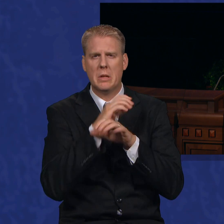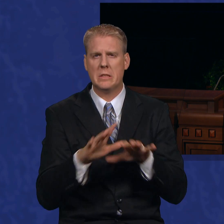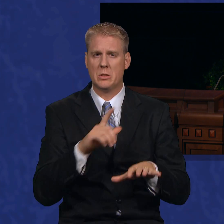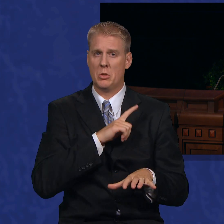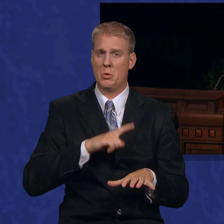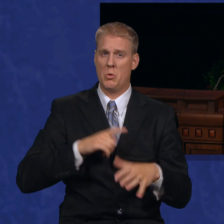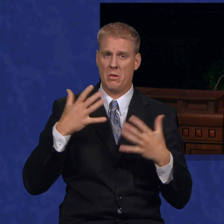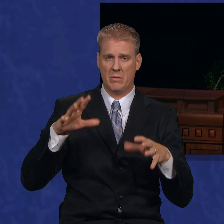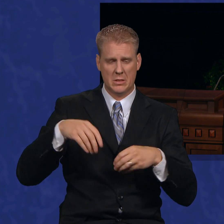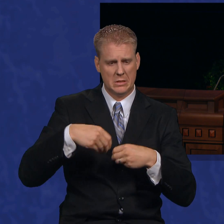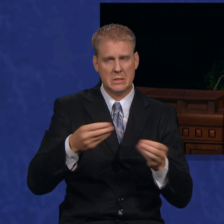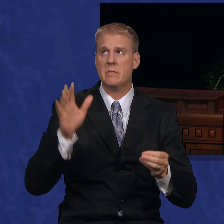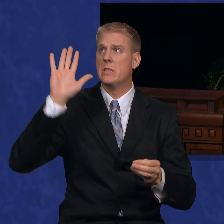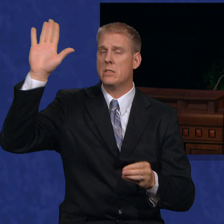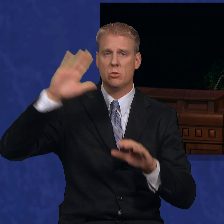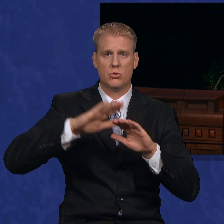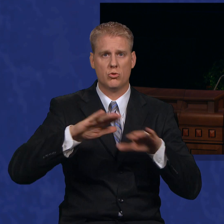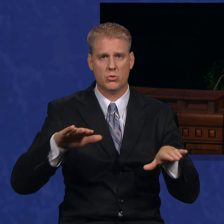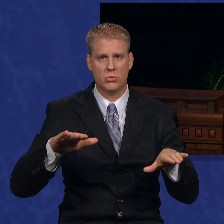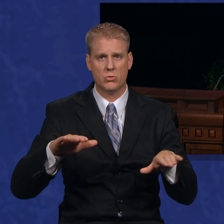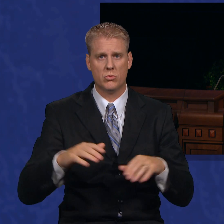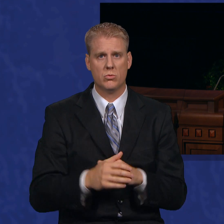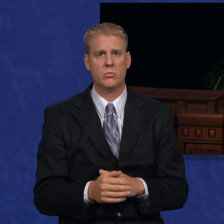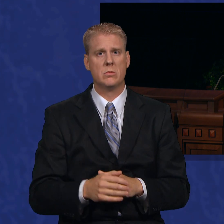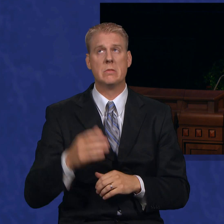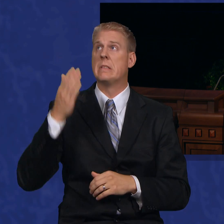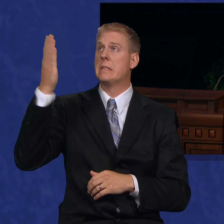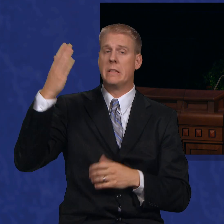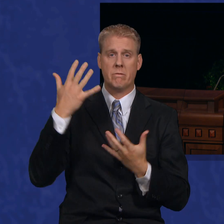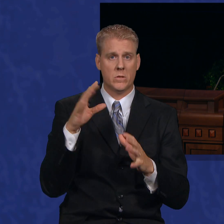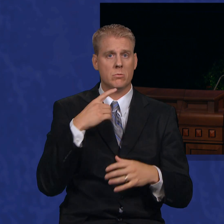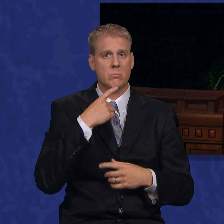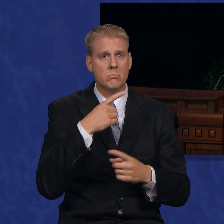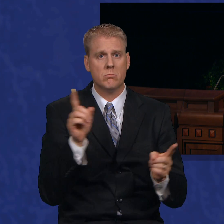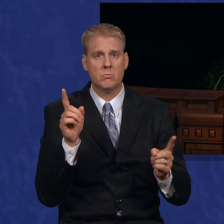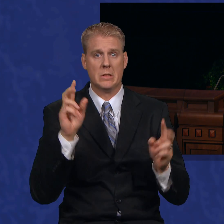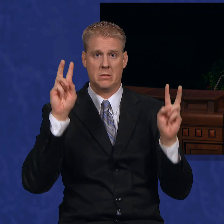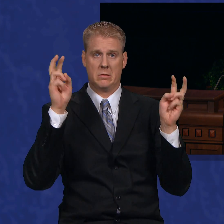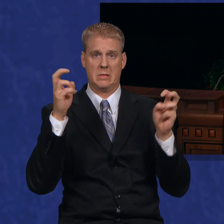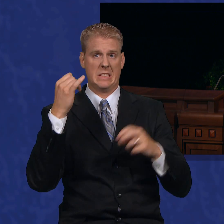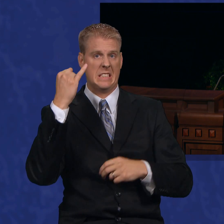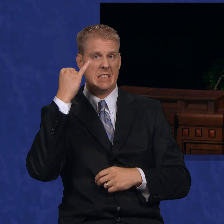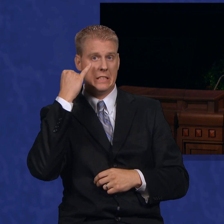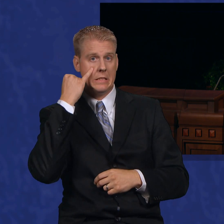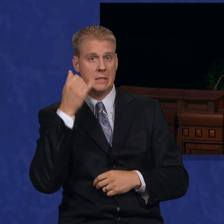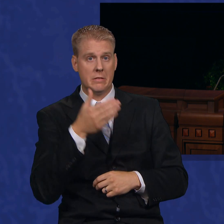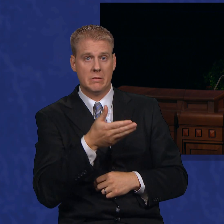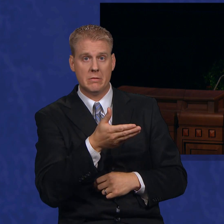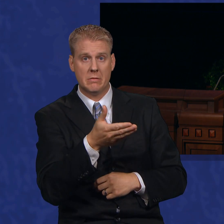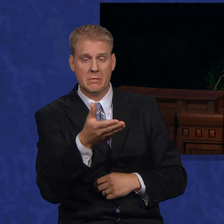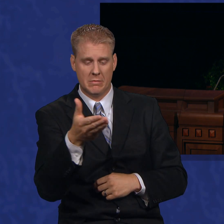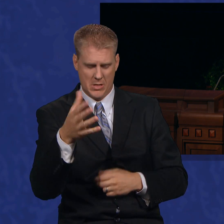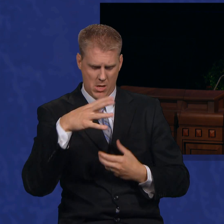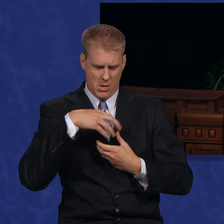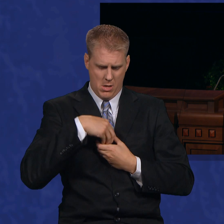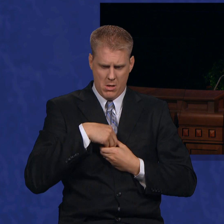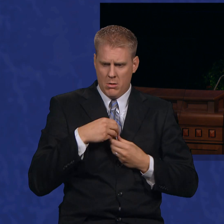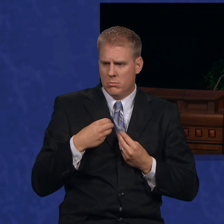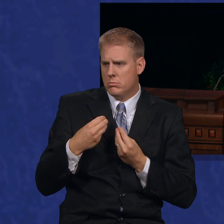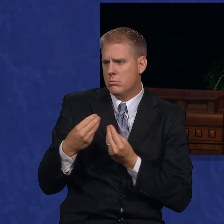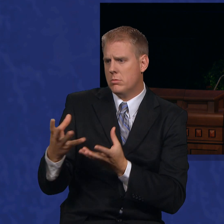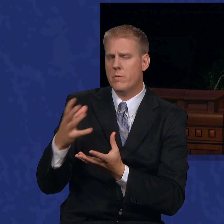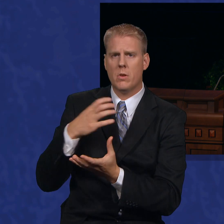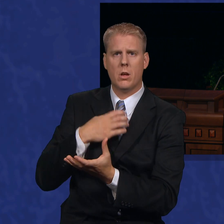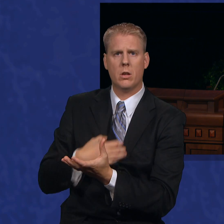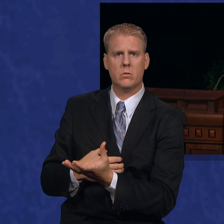has pronounced upon His children. He said, If thou draw out thy soul to the hungry and